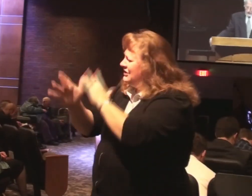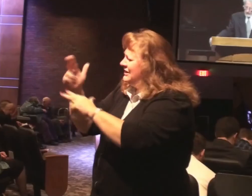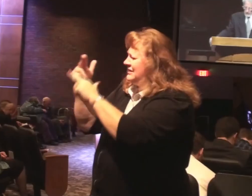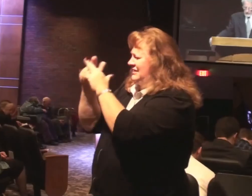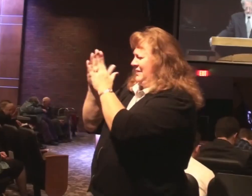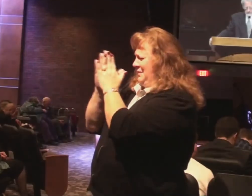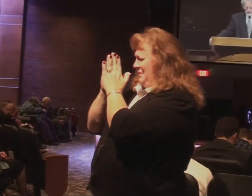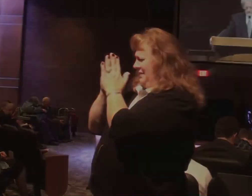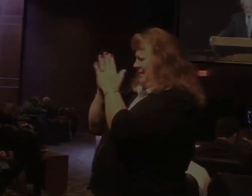Amen. Amen. Amen. You